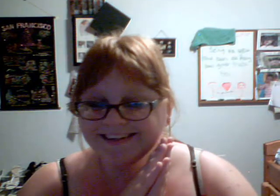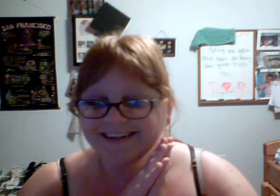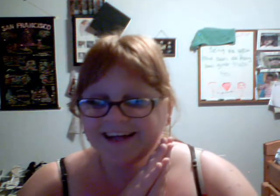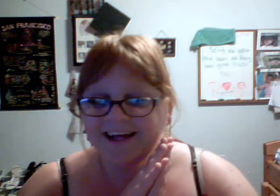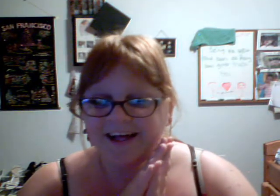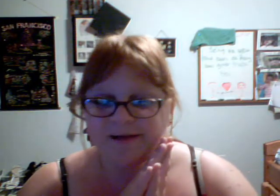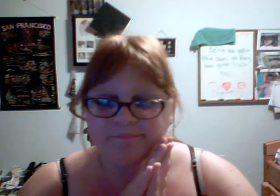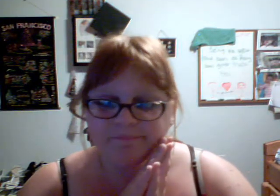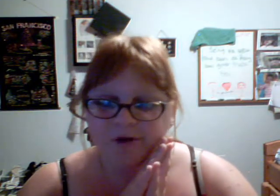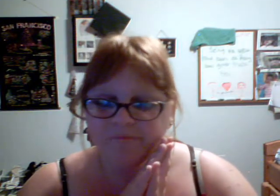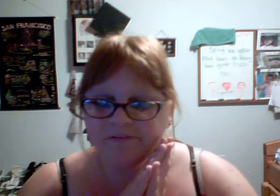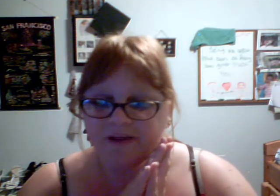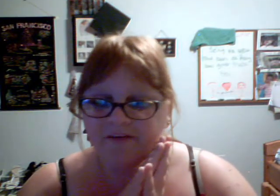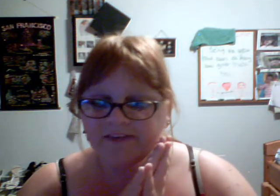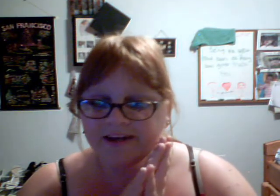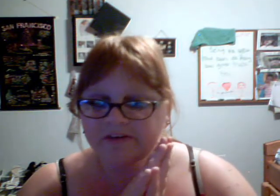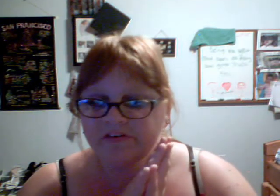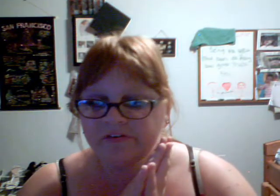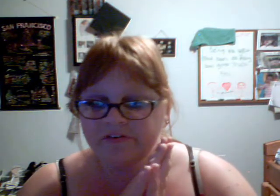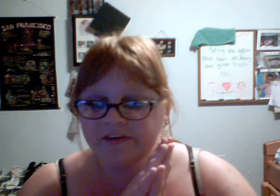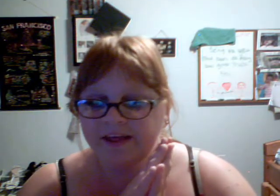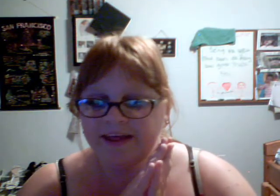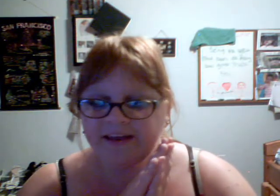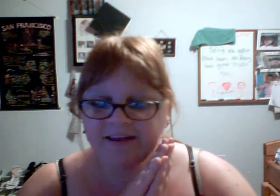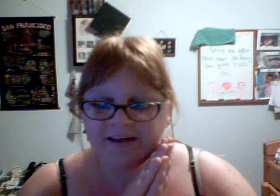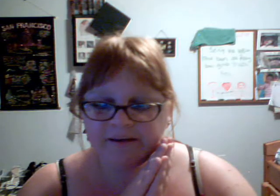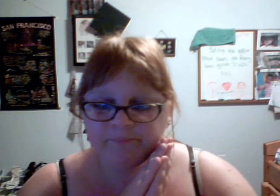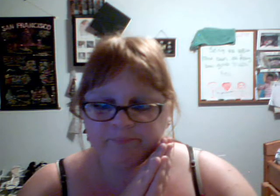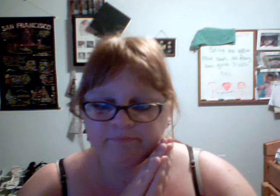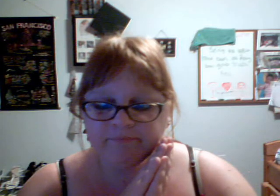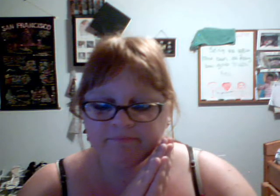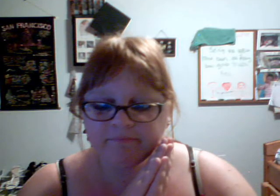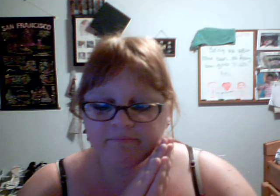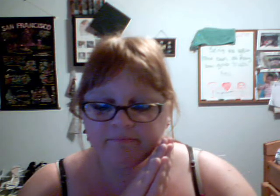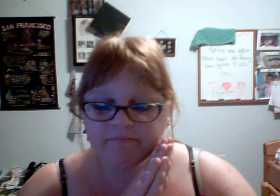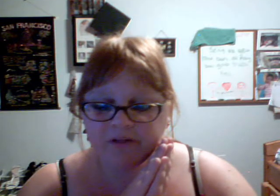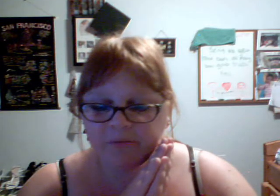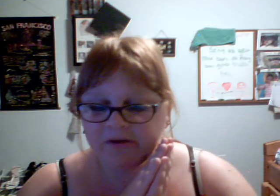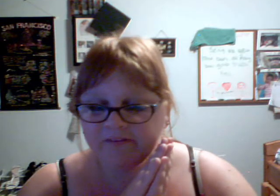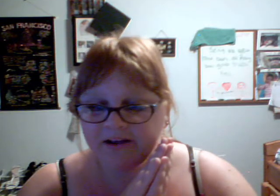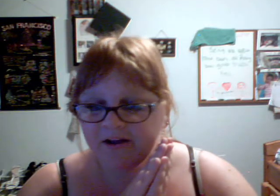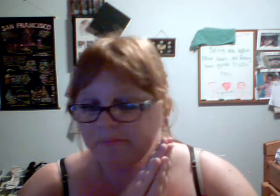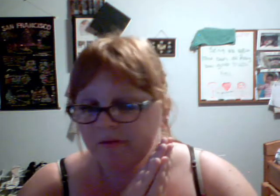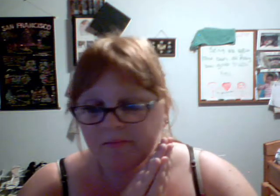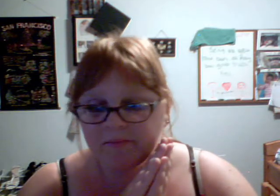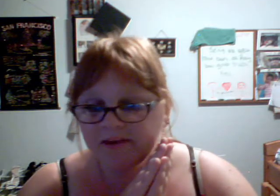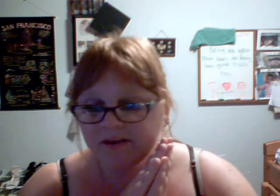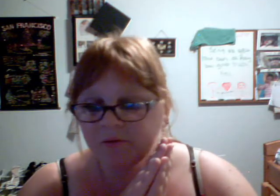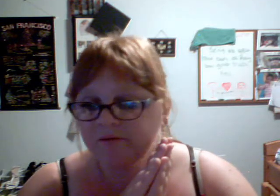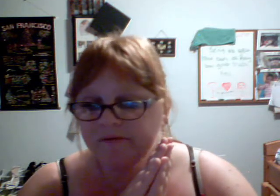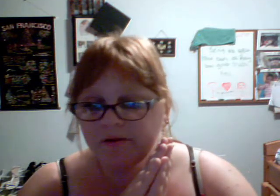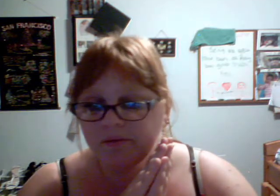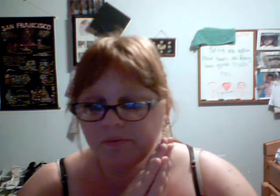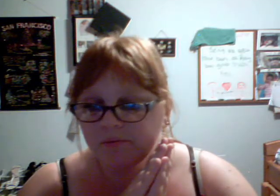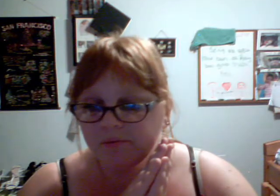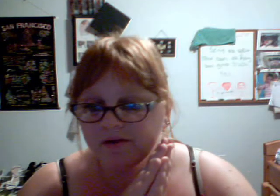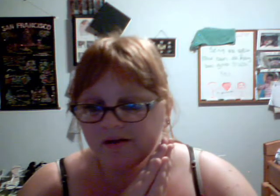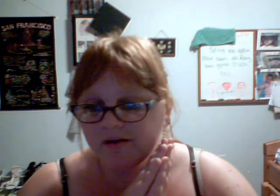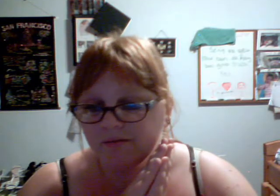Um, hopefully, I'll find out soon. And, um, when I find out, I'll probably take a quick video of